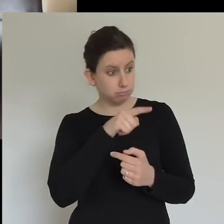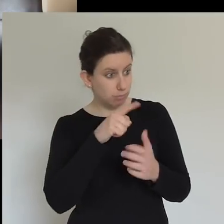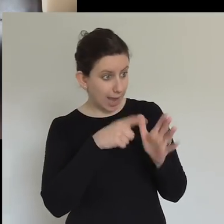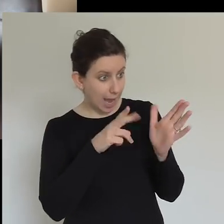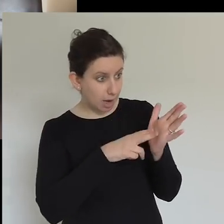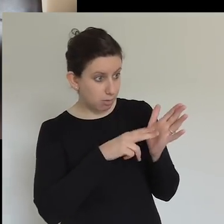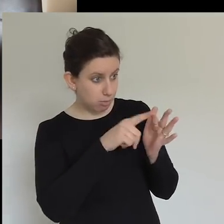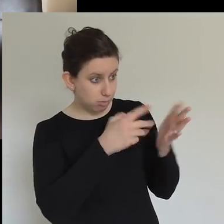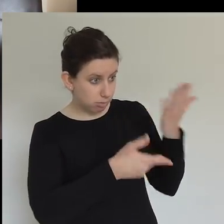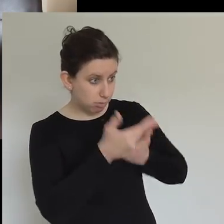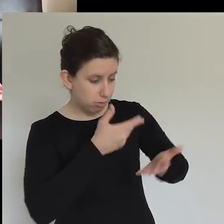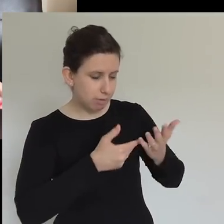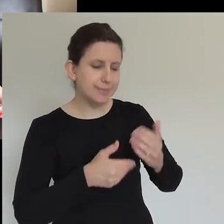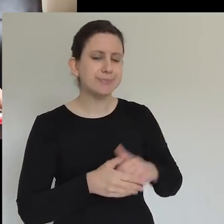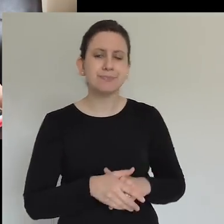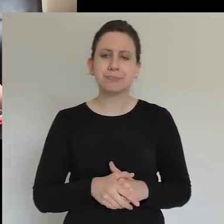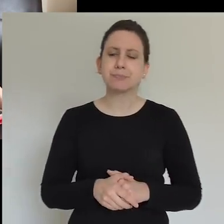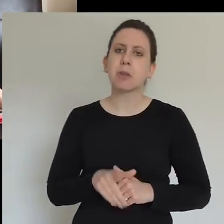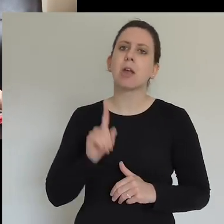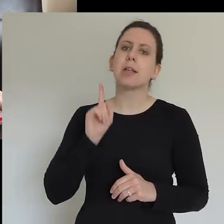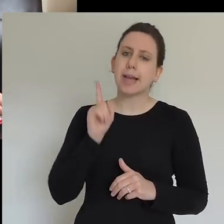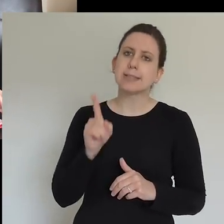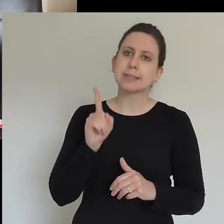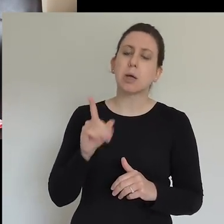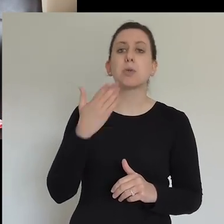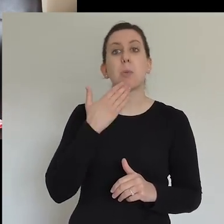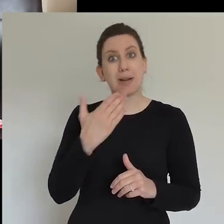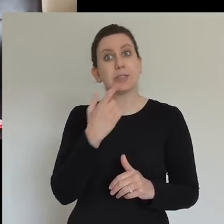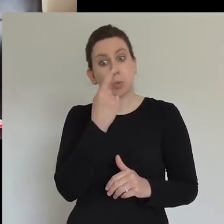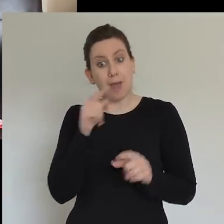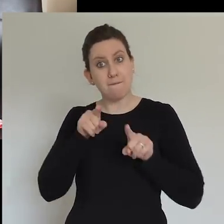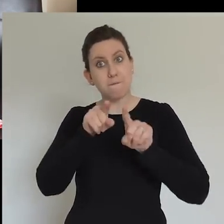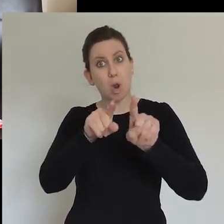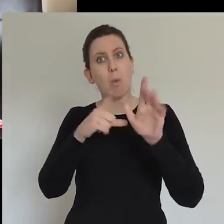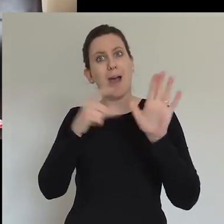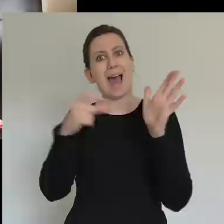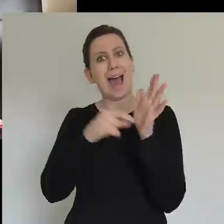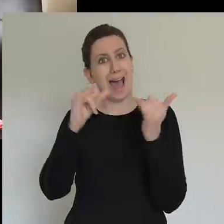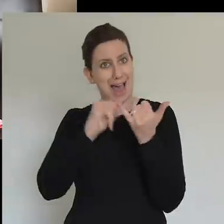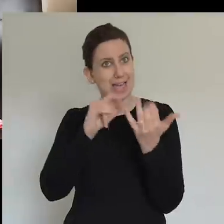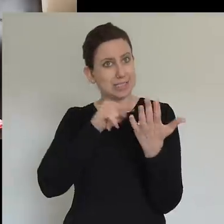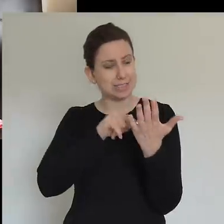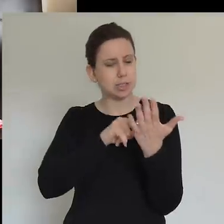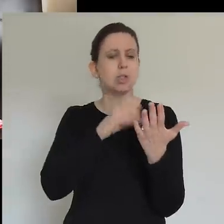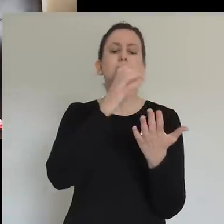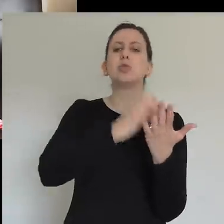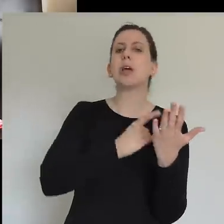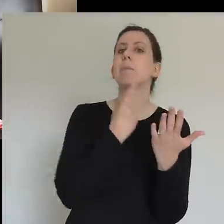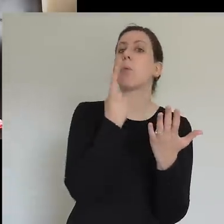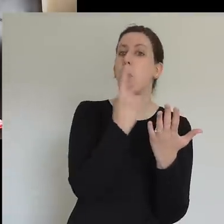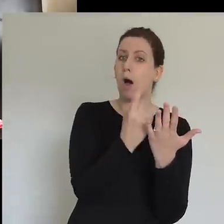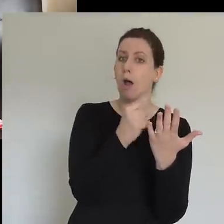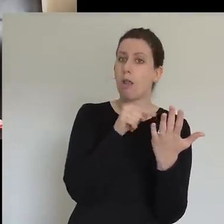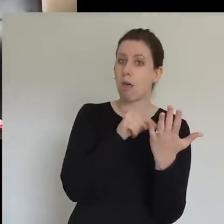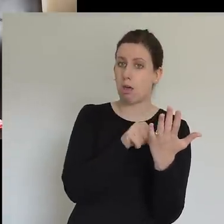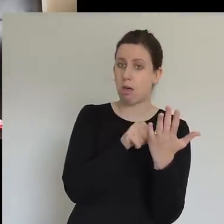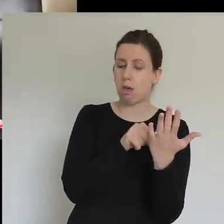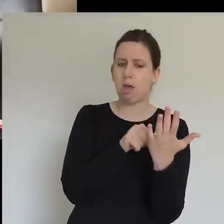down at Acts yourselves, please do that. But in Acts chapter one, you know, we see this incredible moment where Jesus ascends